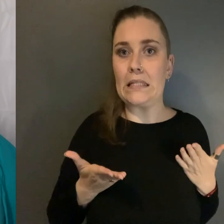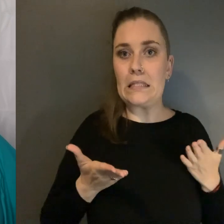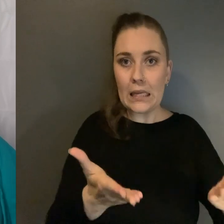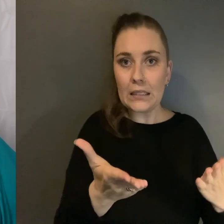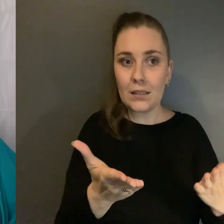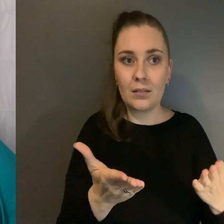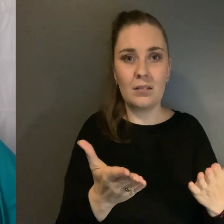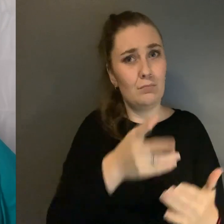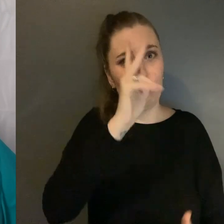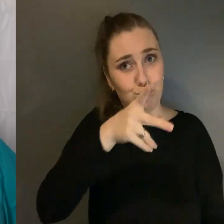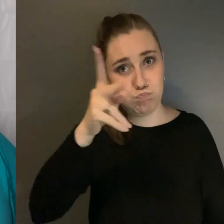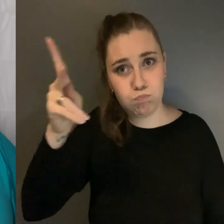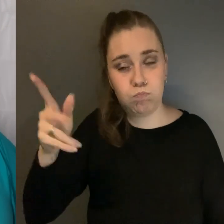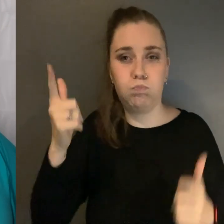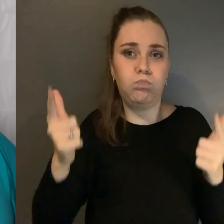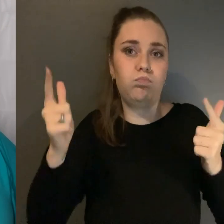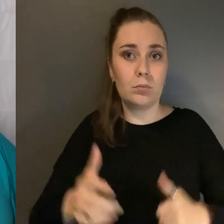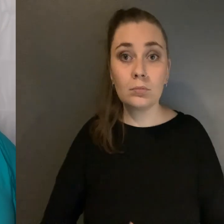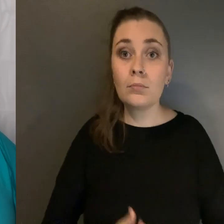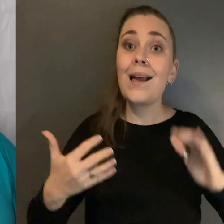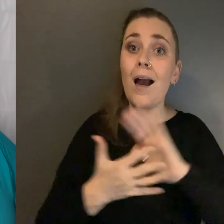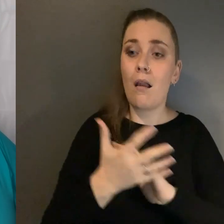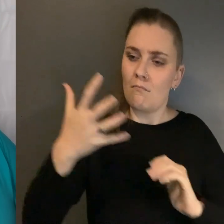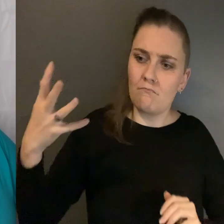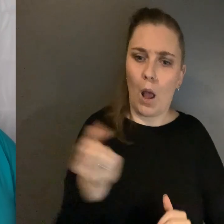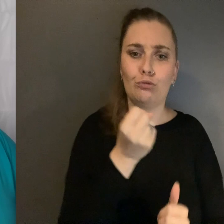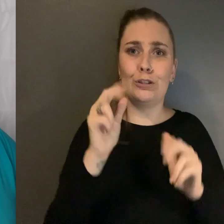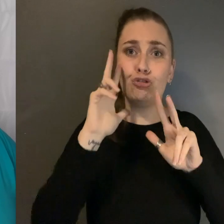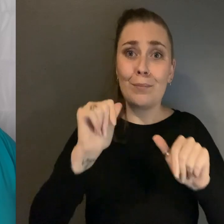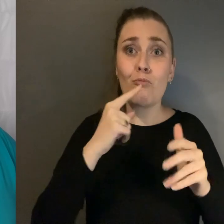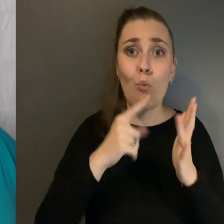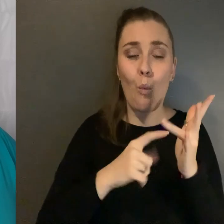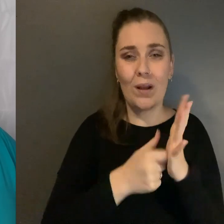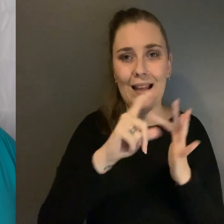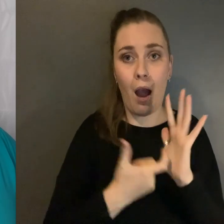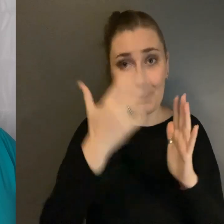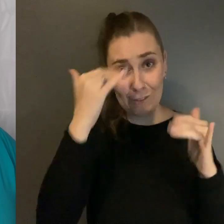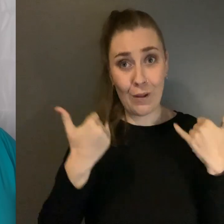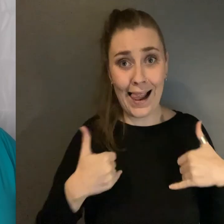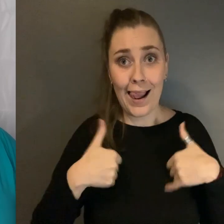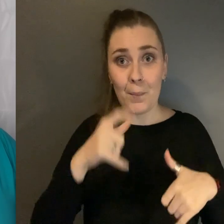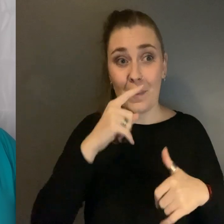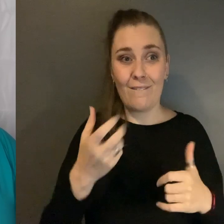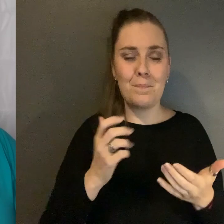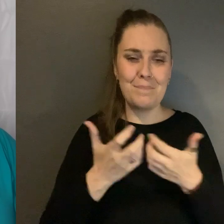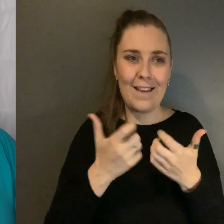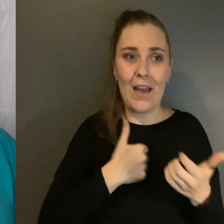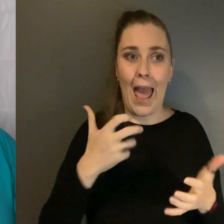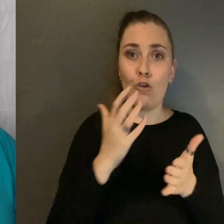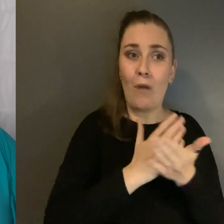Far too often Under compulsory treatment orders, mentally ill people have many of our rights stripped away We can